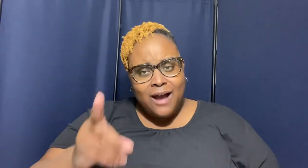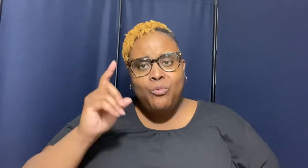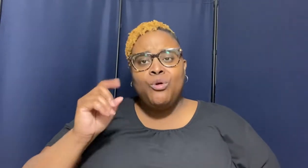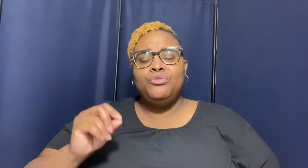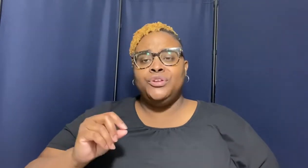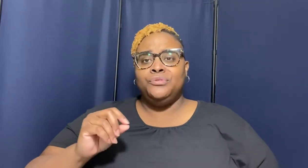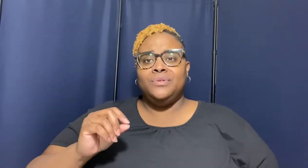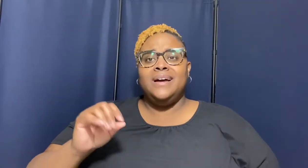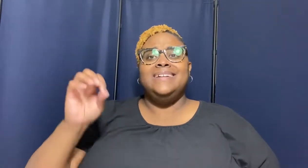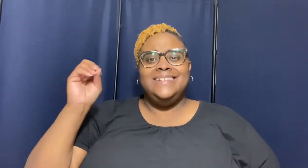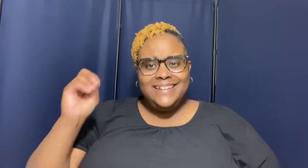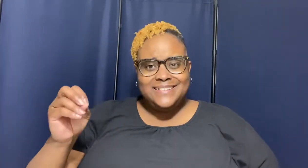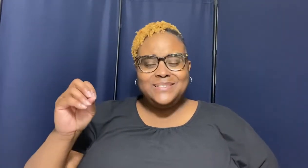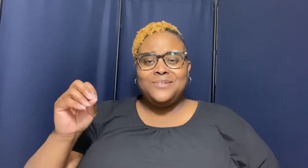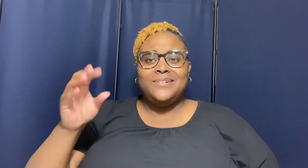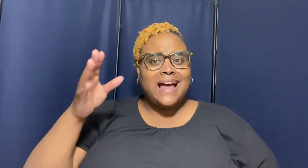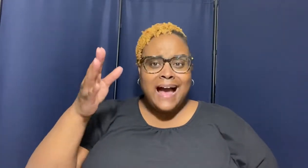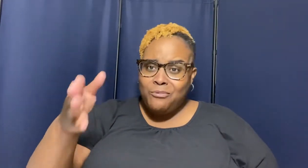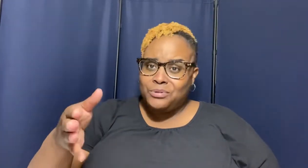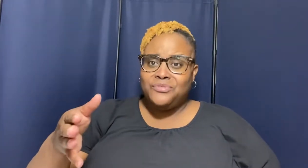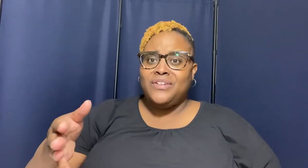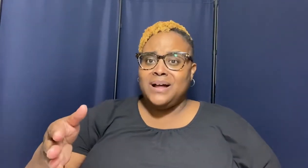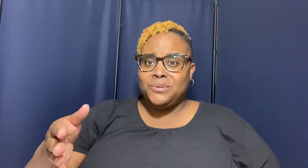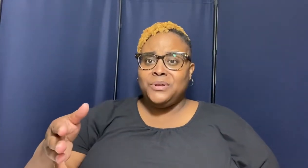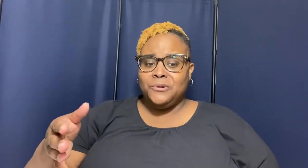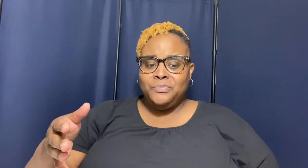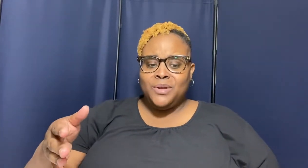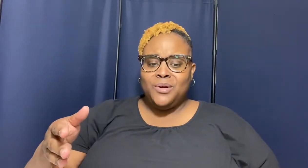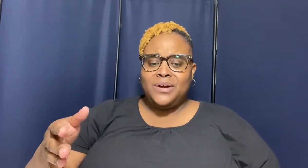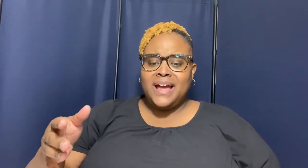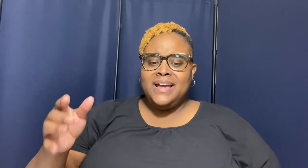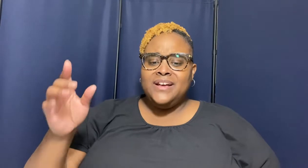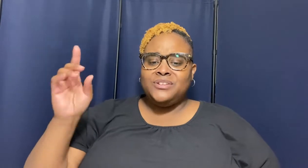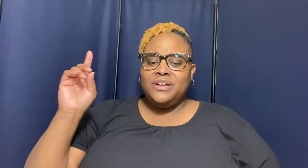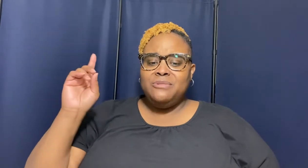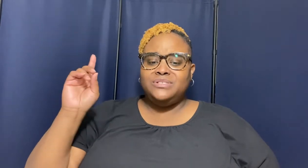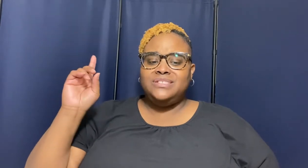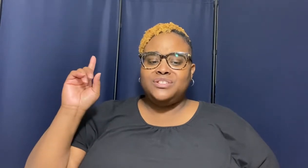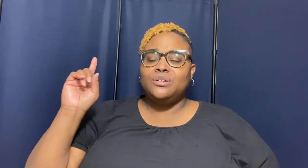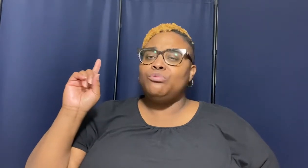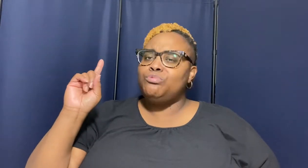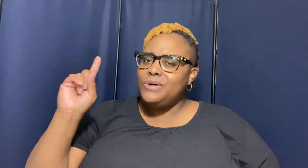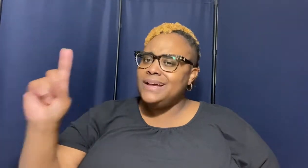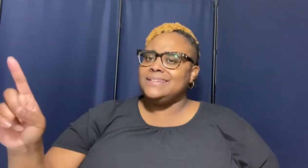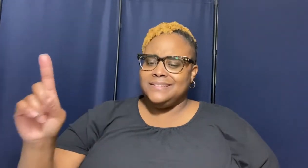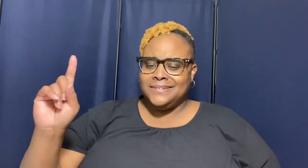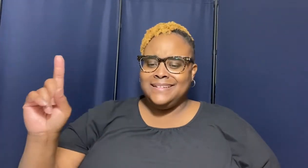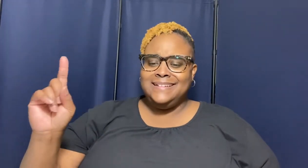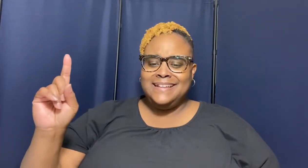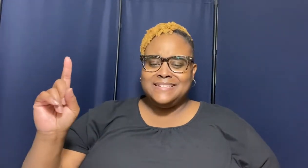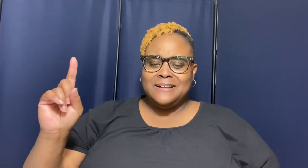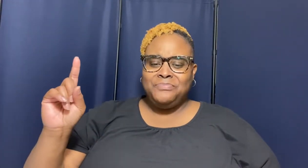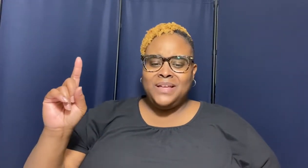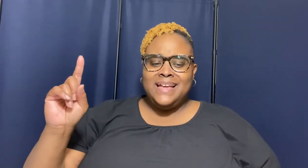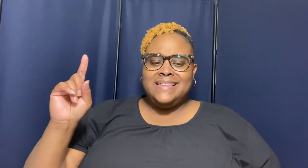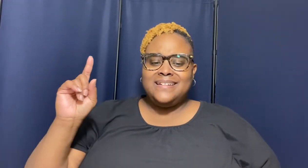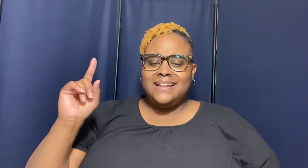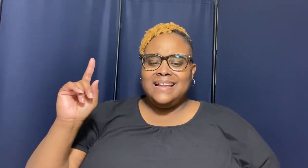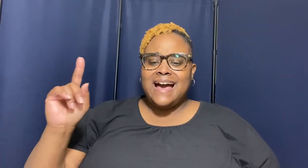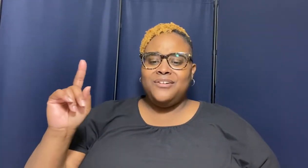want you yes lord i want to follow you okay so it was the surrender listen that allowed